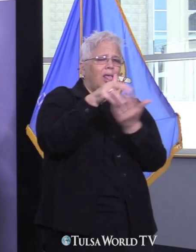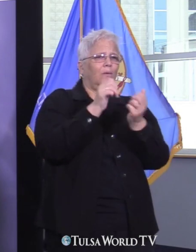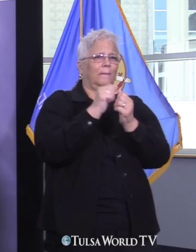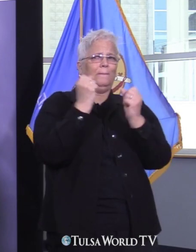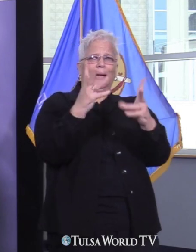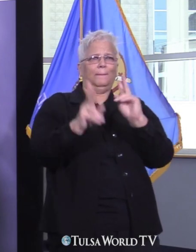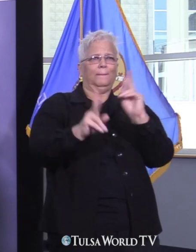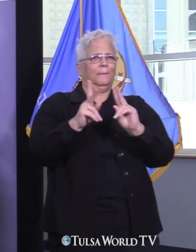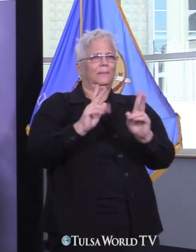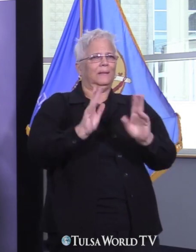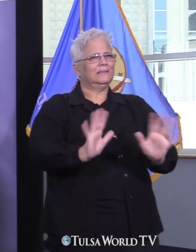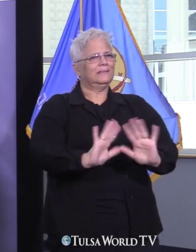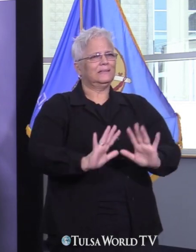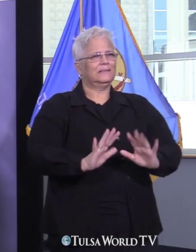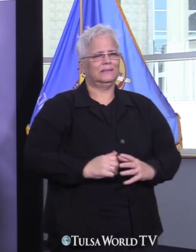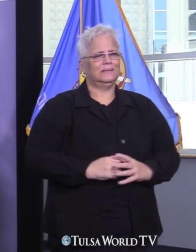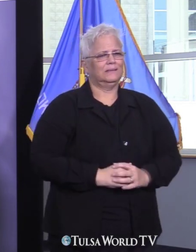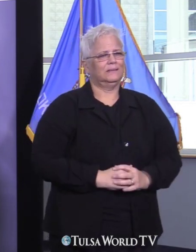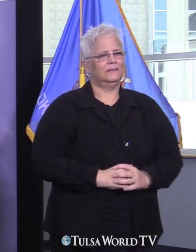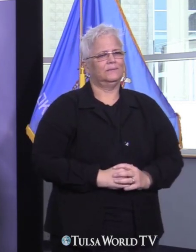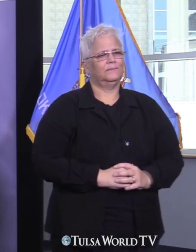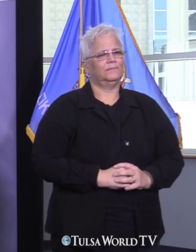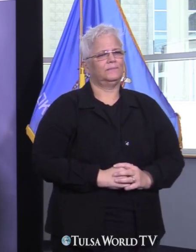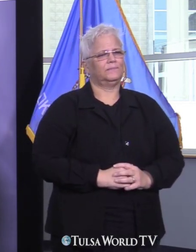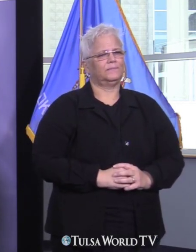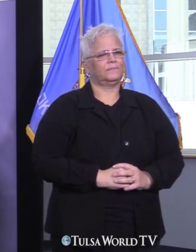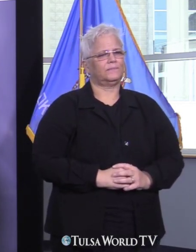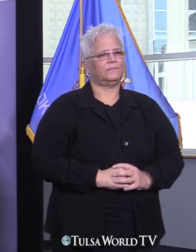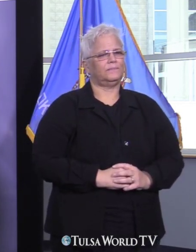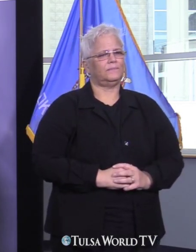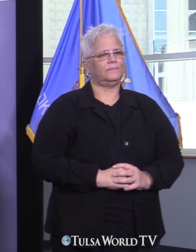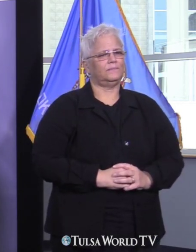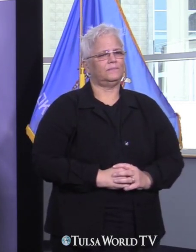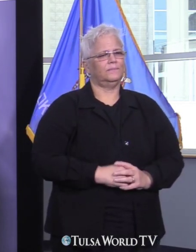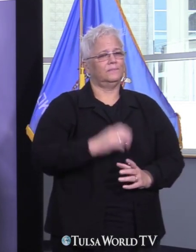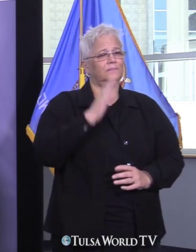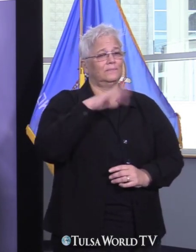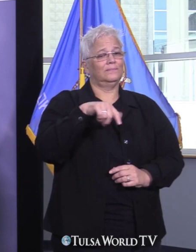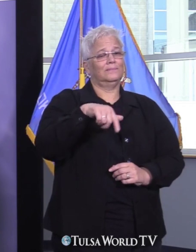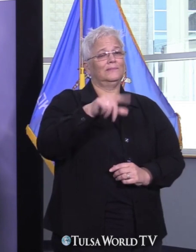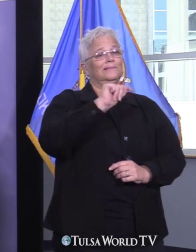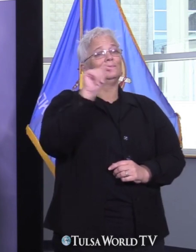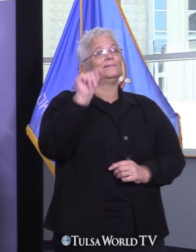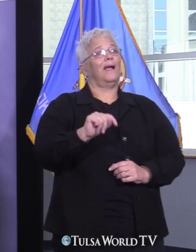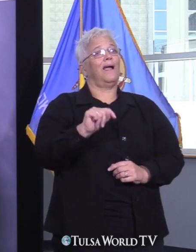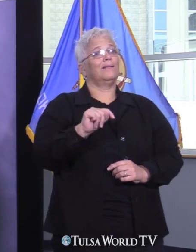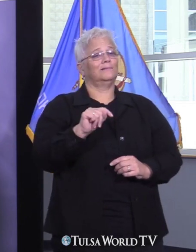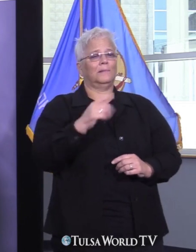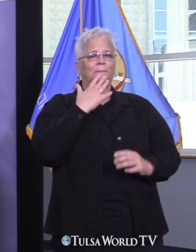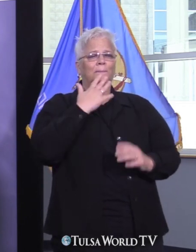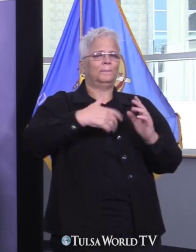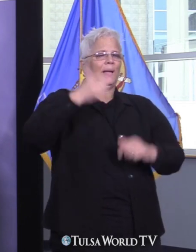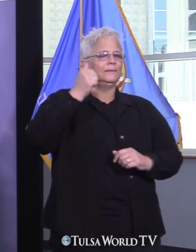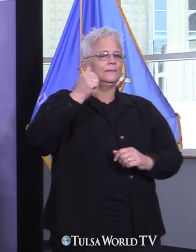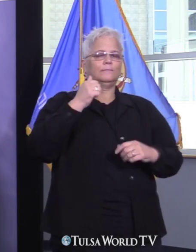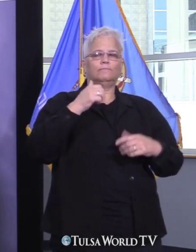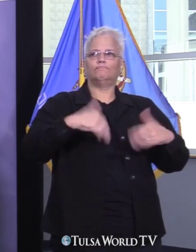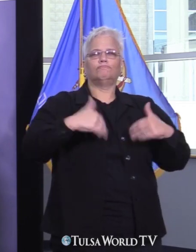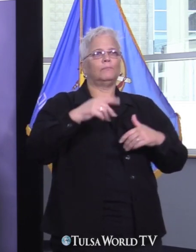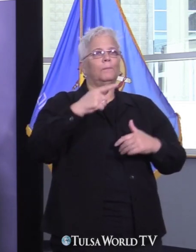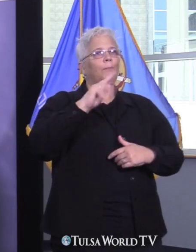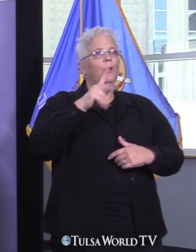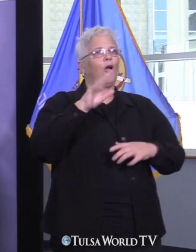best in the country for the number of park acres per capita. So we have a lot of open space for people to utilize.